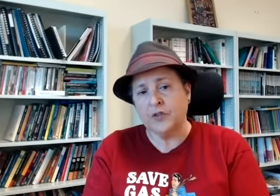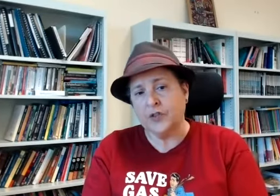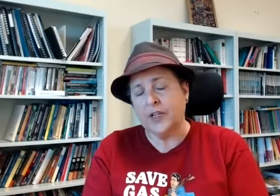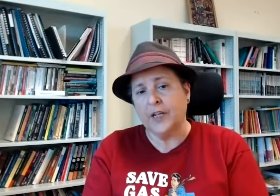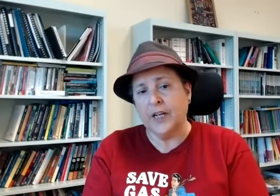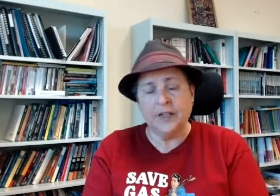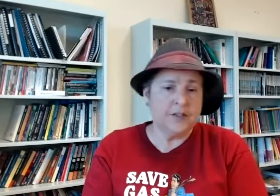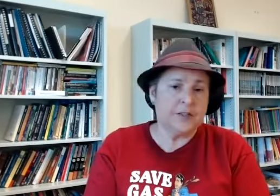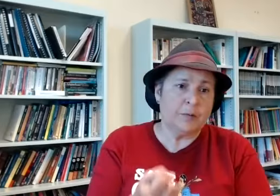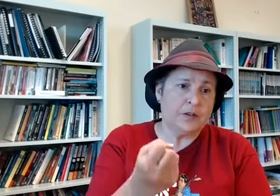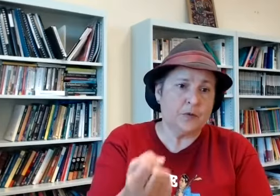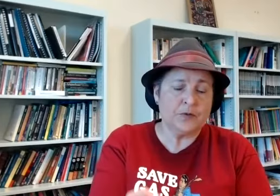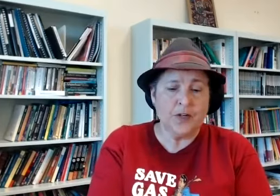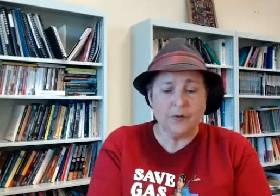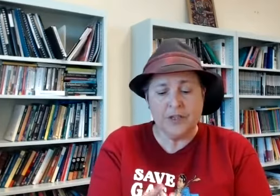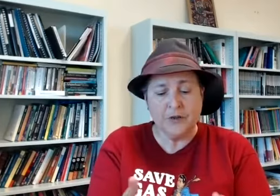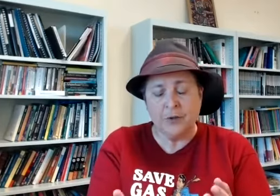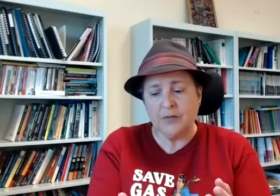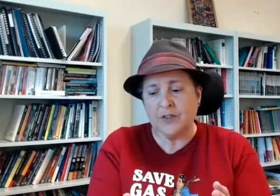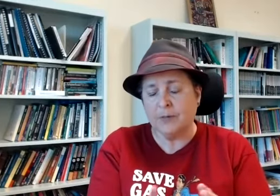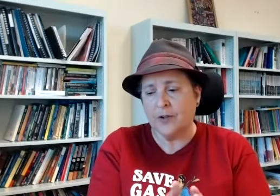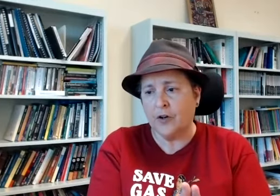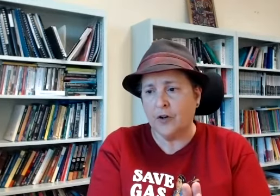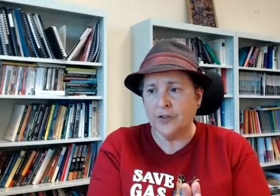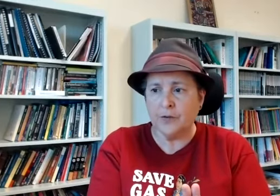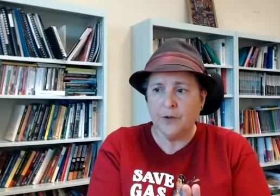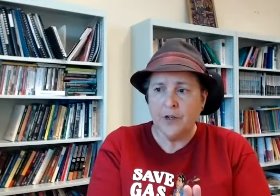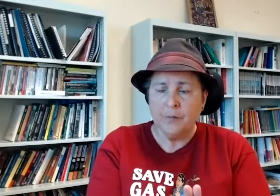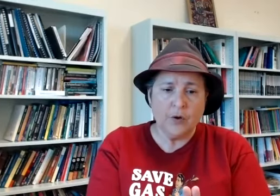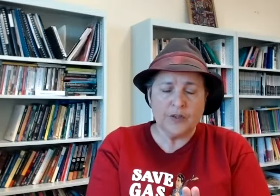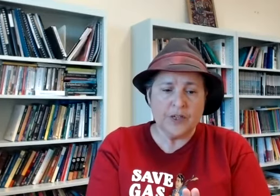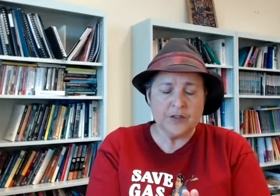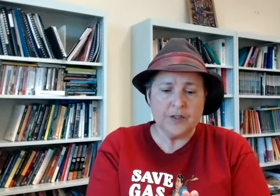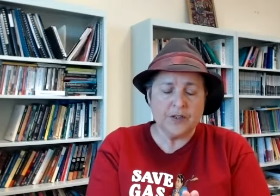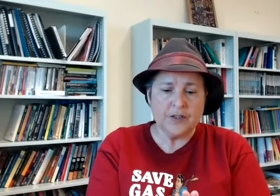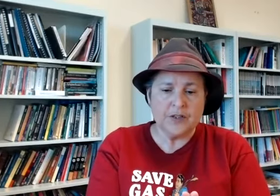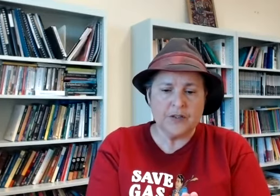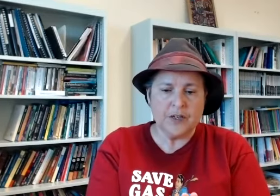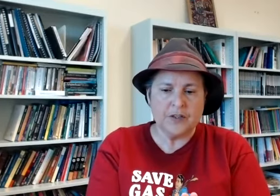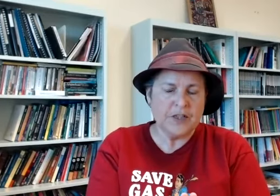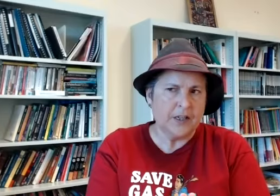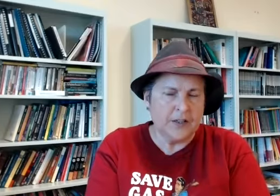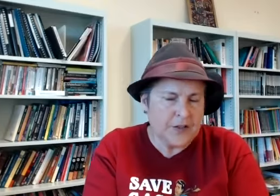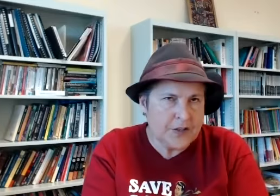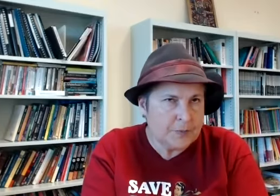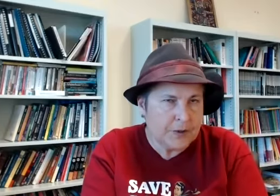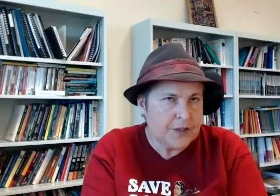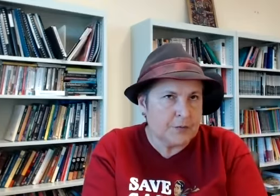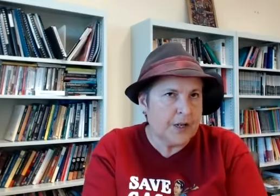just thinking again this is probably a source for another interview but even some of the kind of politics and the the this the delicate sensibilities around